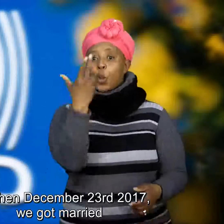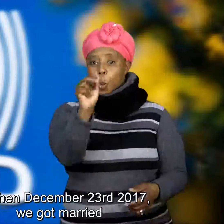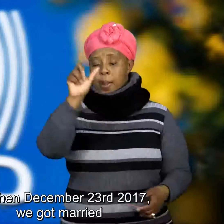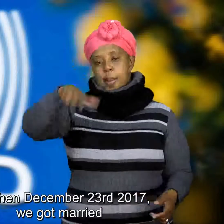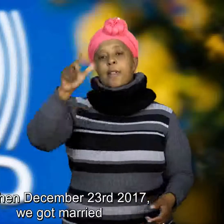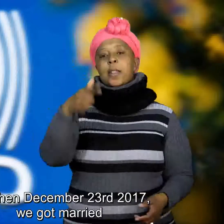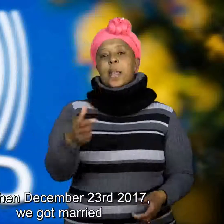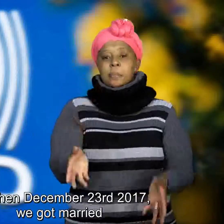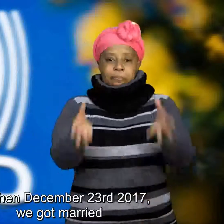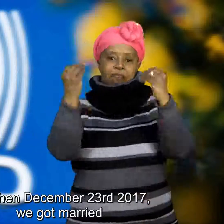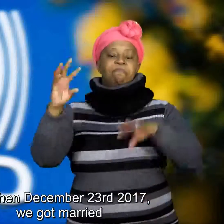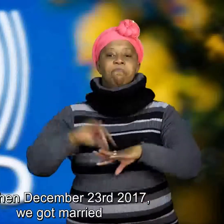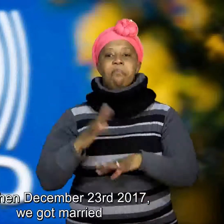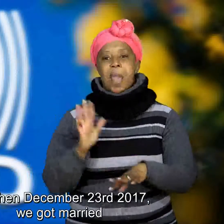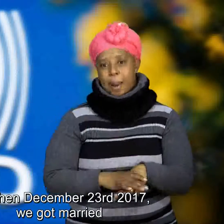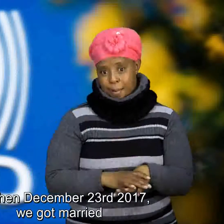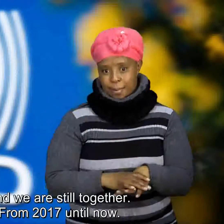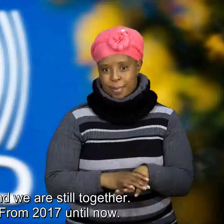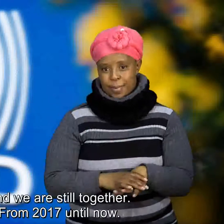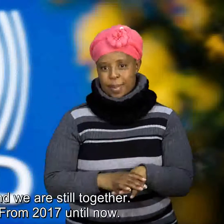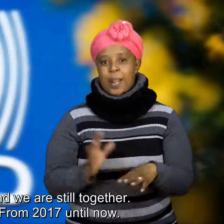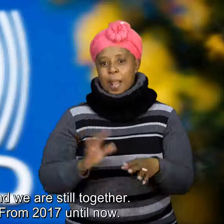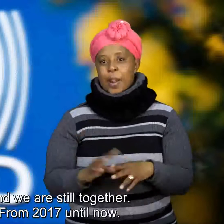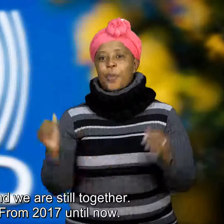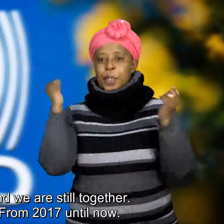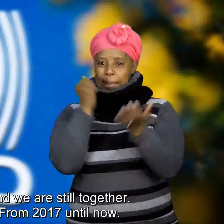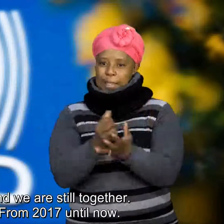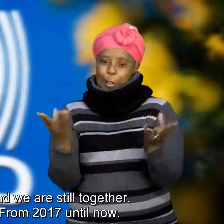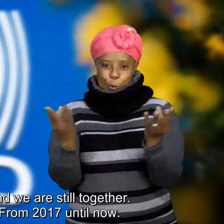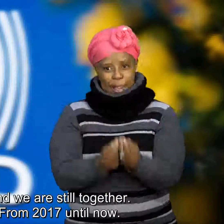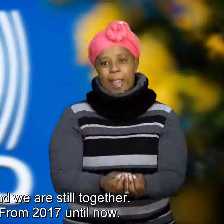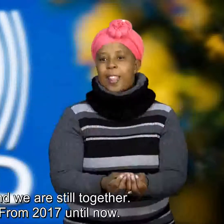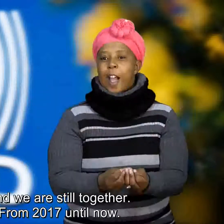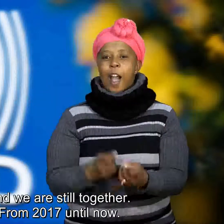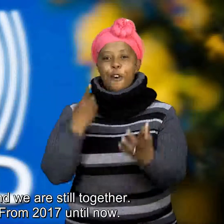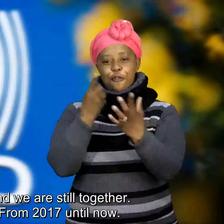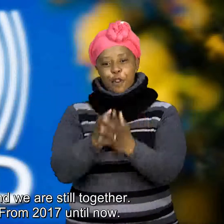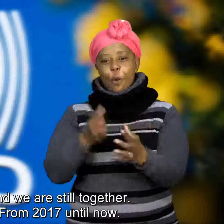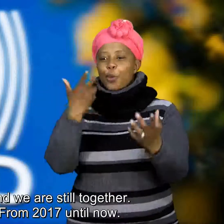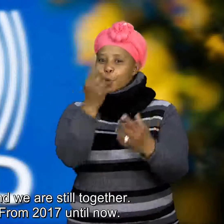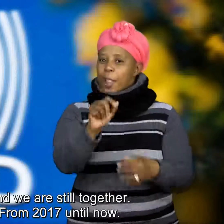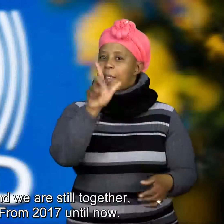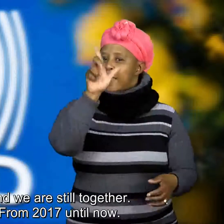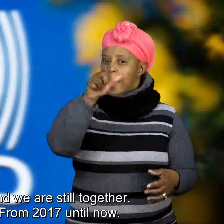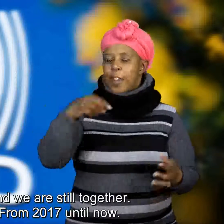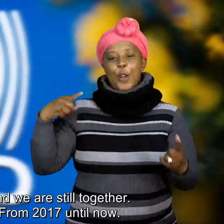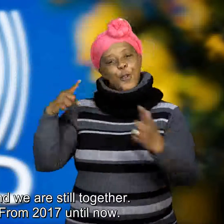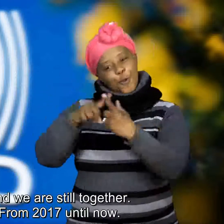we got married and we are still together from 2017 until now